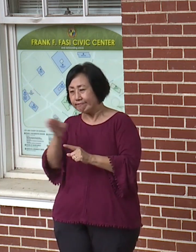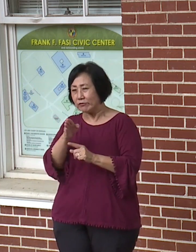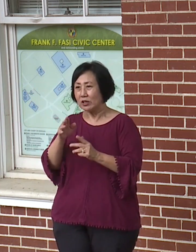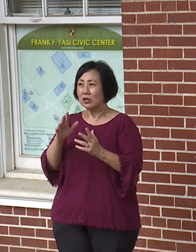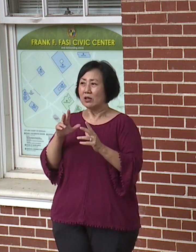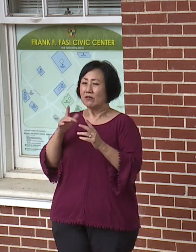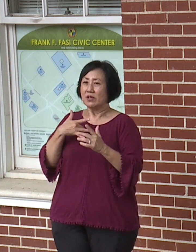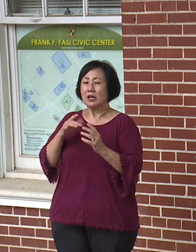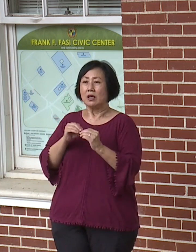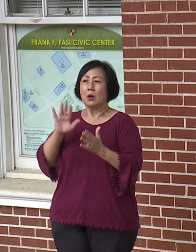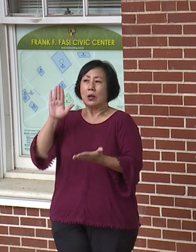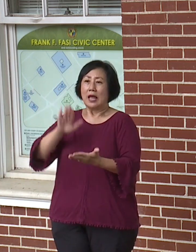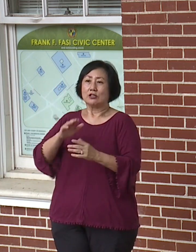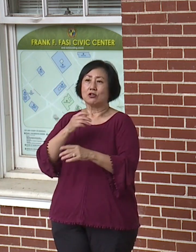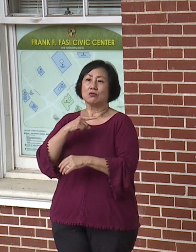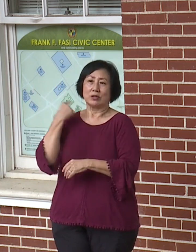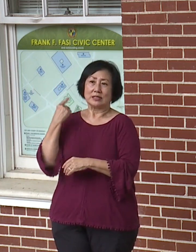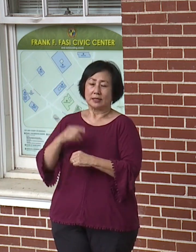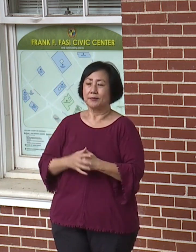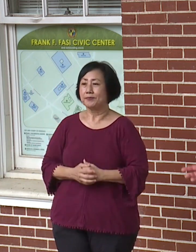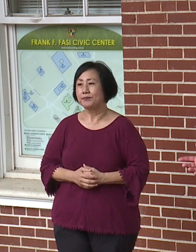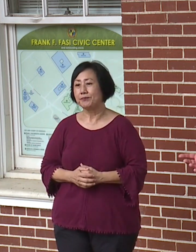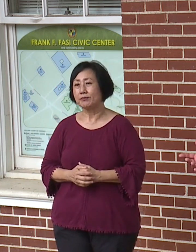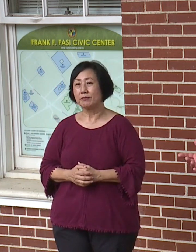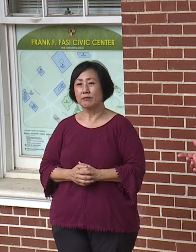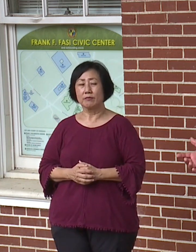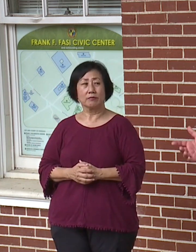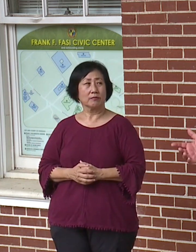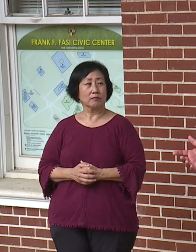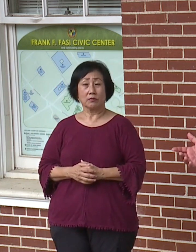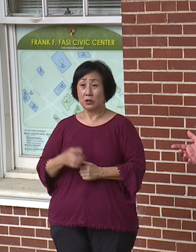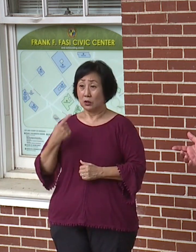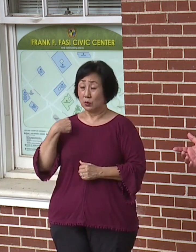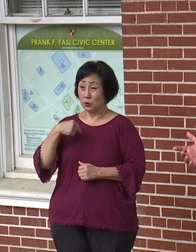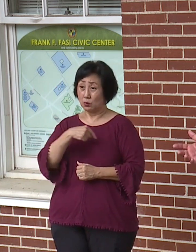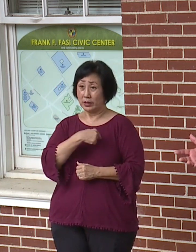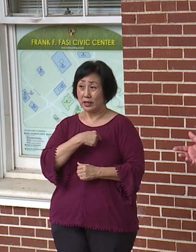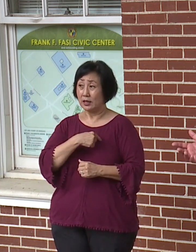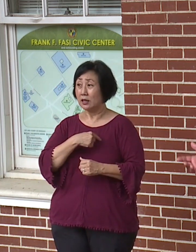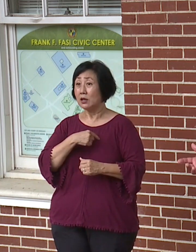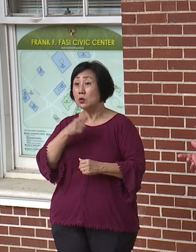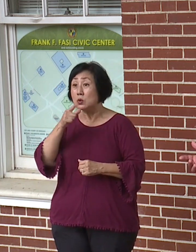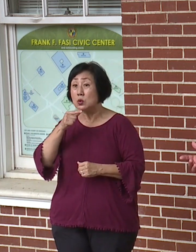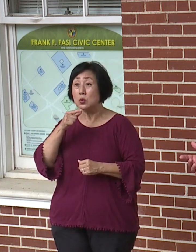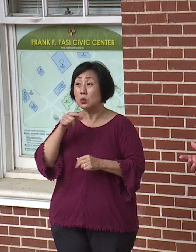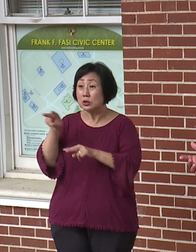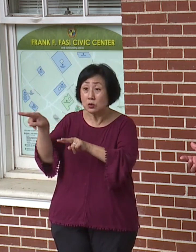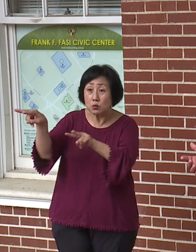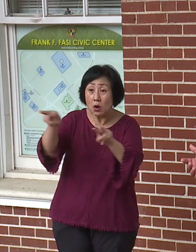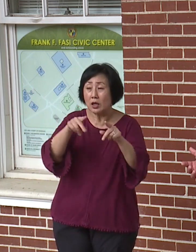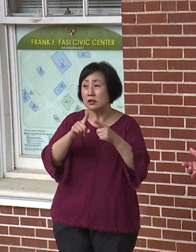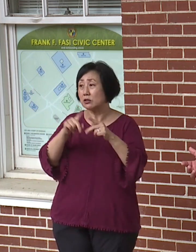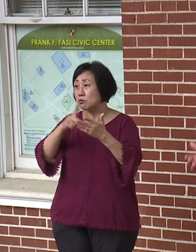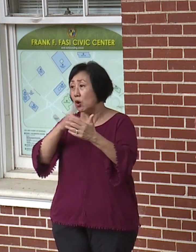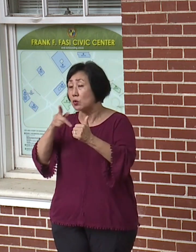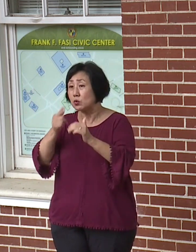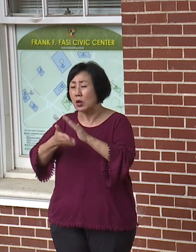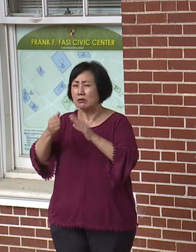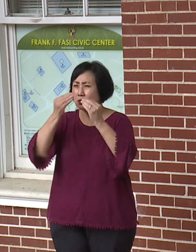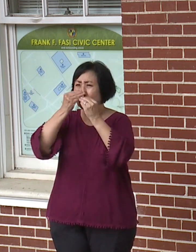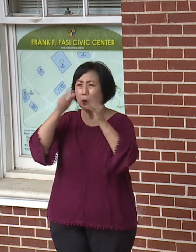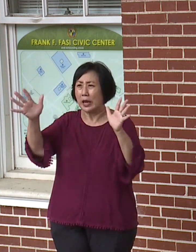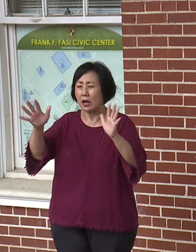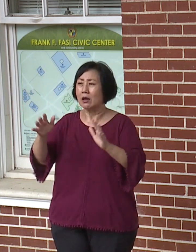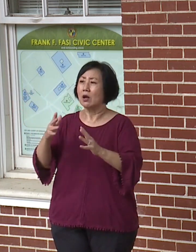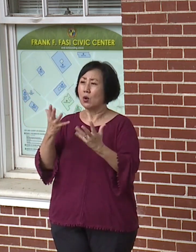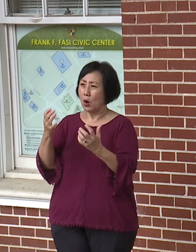risk than we should. And I don't care, really. We don't care who's doing the surveillance testing program. We just want